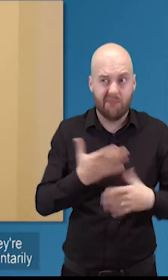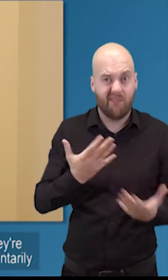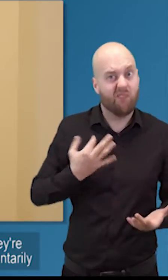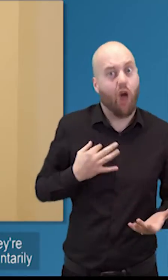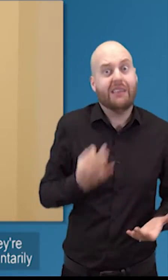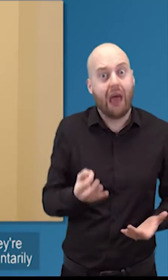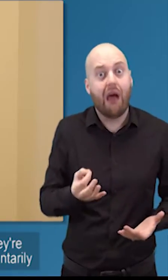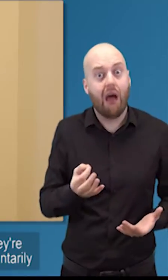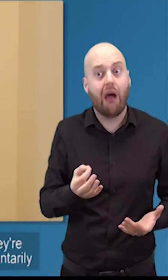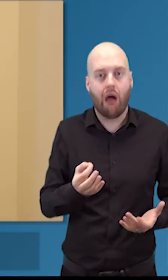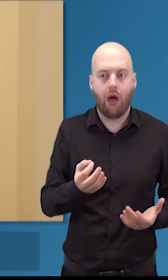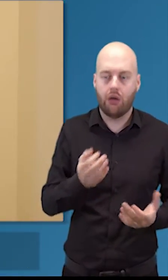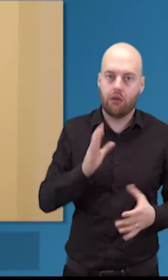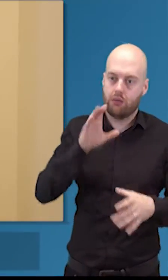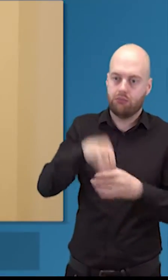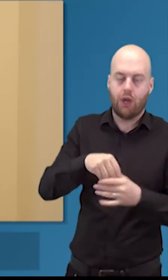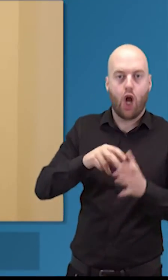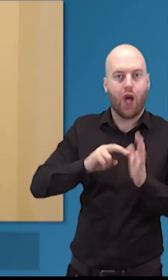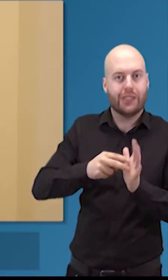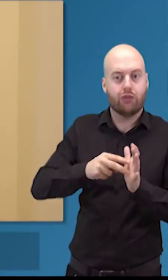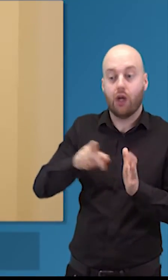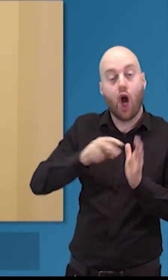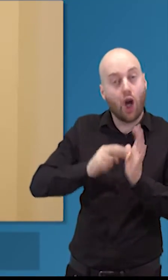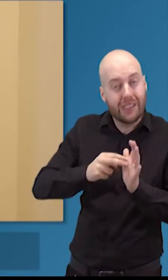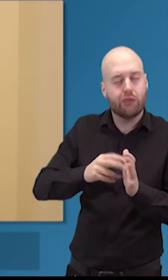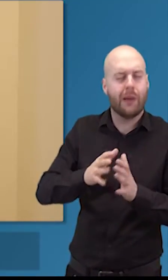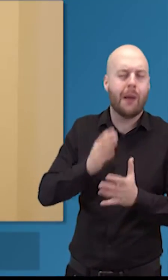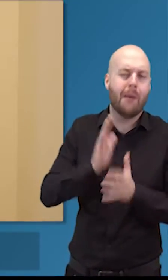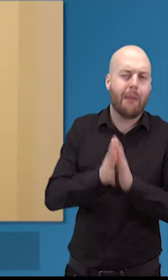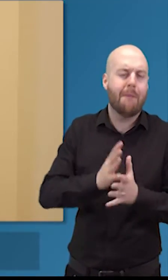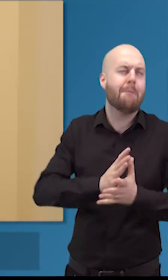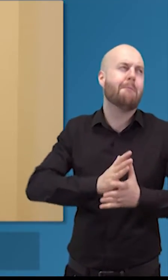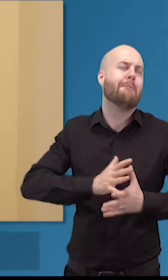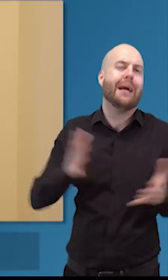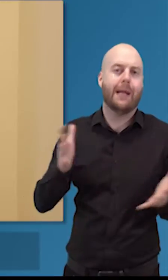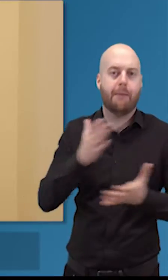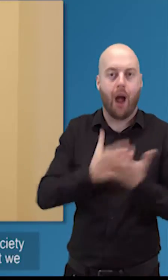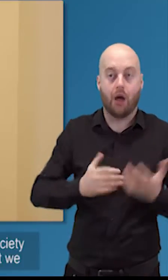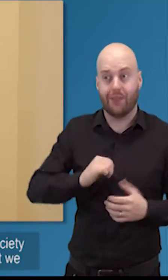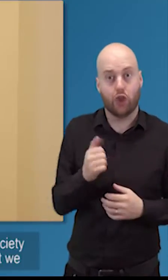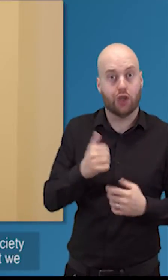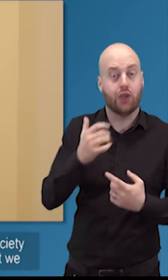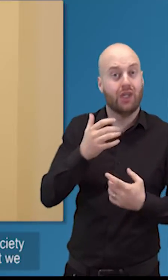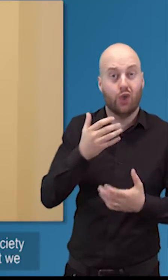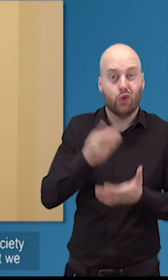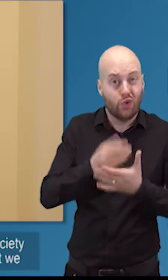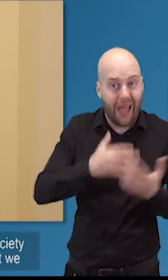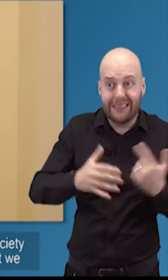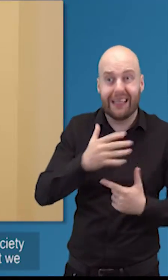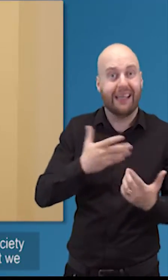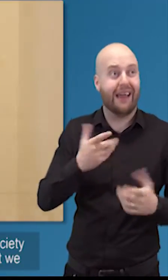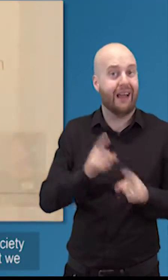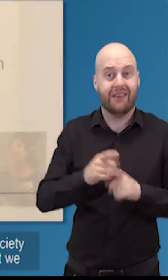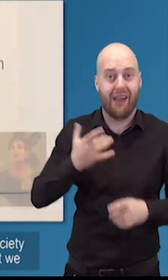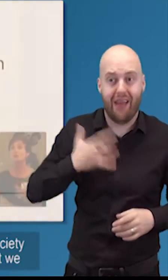freely they're giving them time voluntarily for these organizations that are a massive part of scottish life they're a massive part of the fabric of